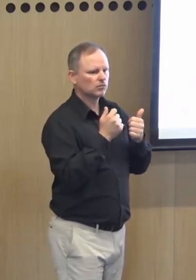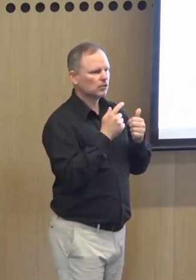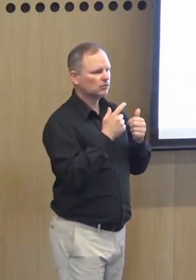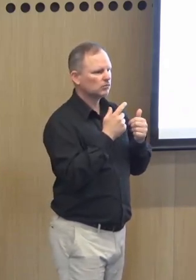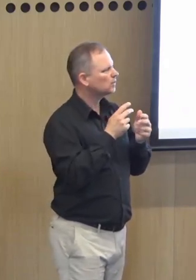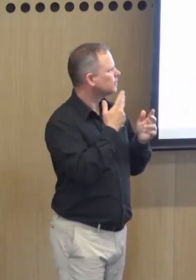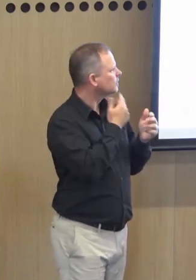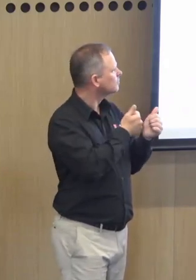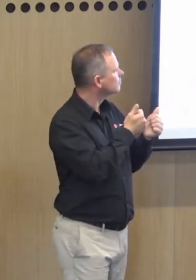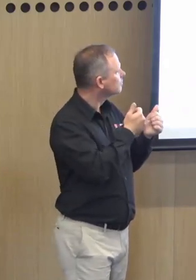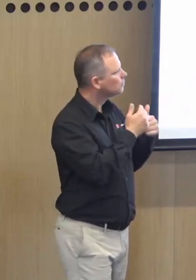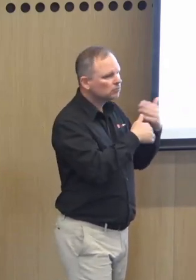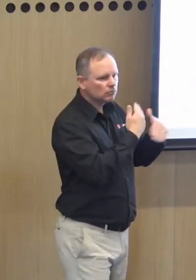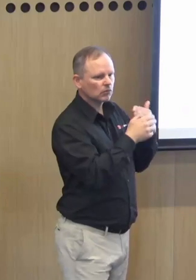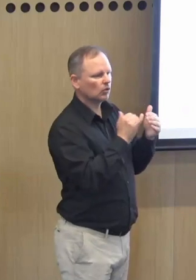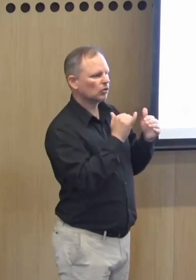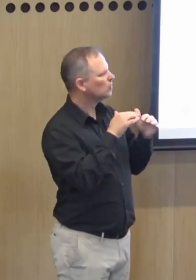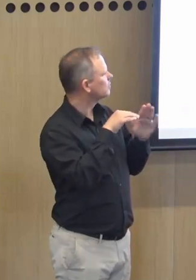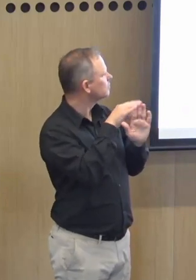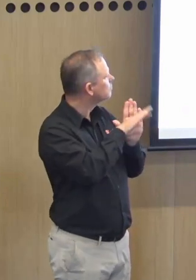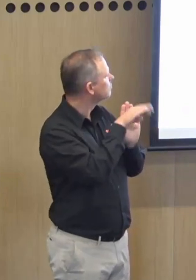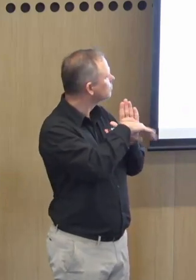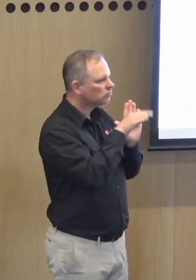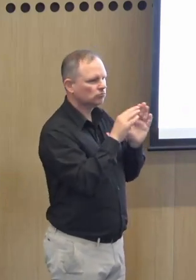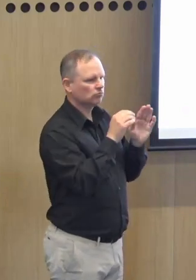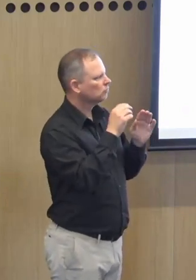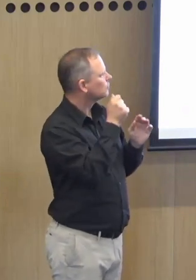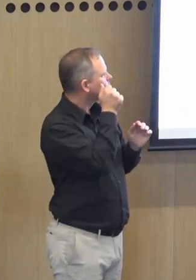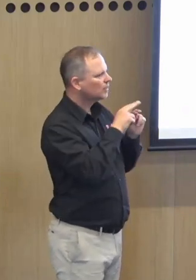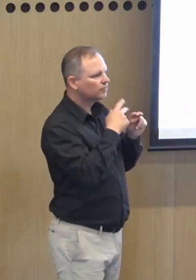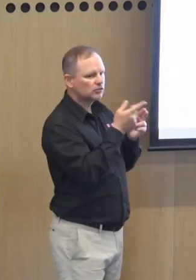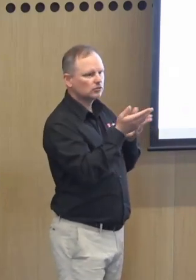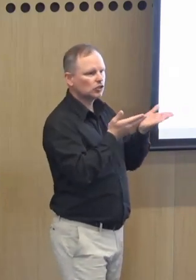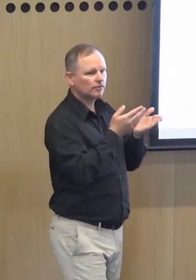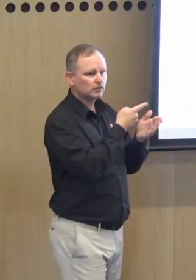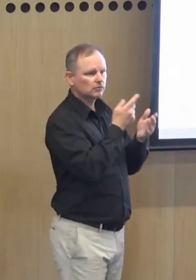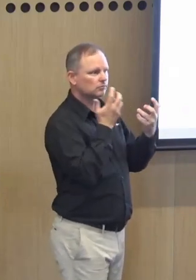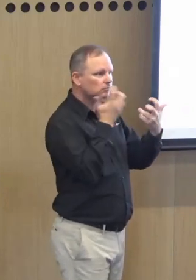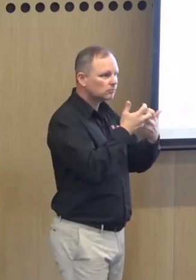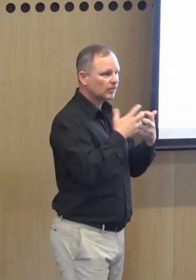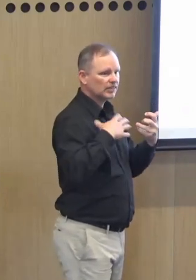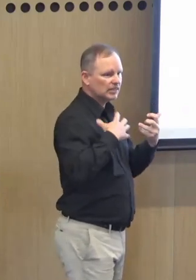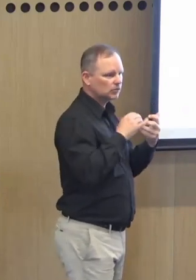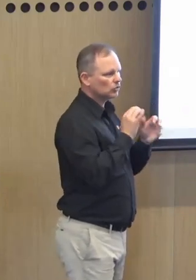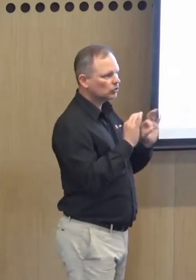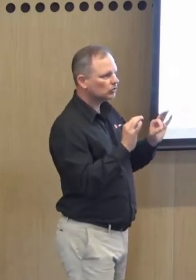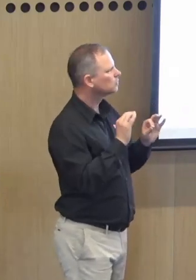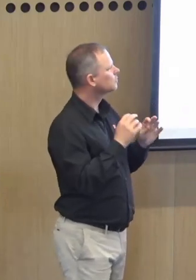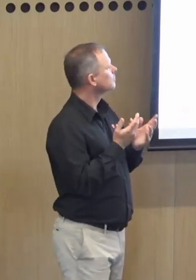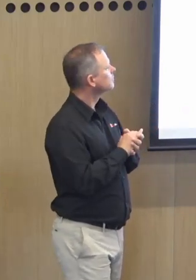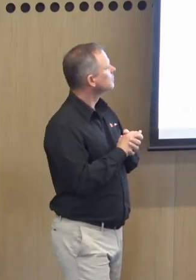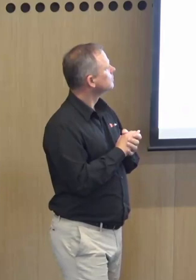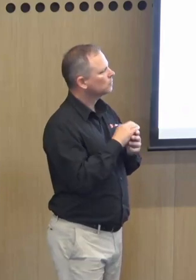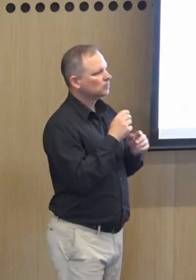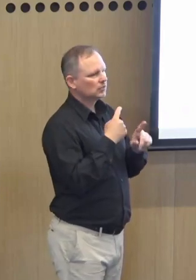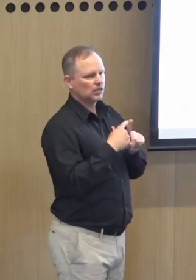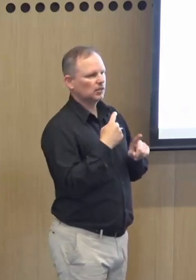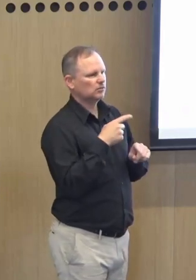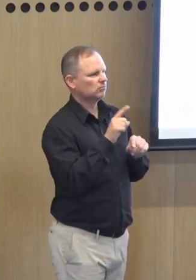we'll obviously need to also embark on a regular monitoring and evaluation of the process and what's working what isn't we can